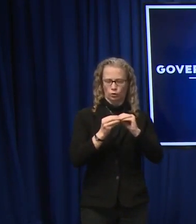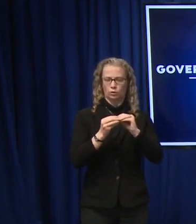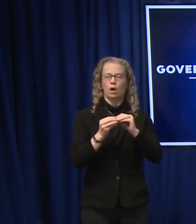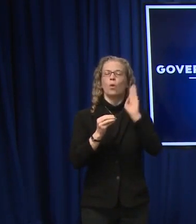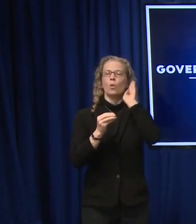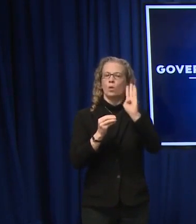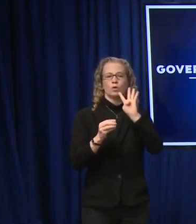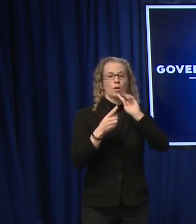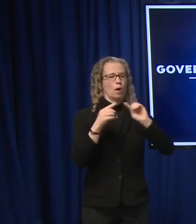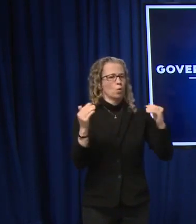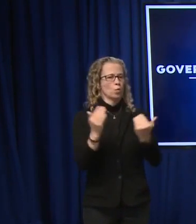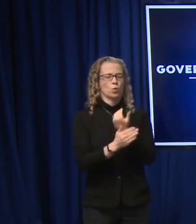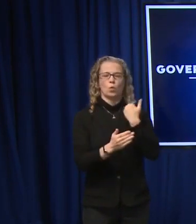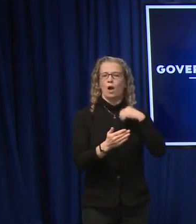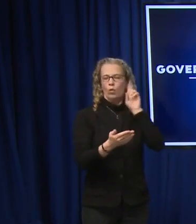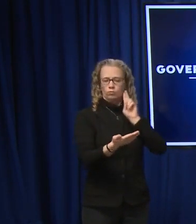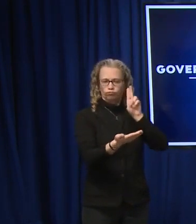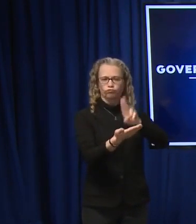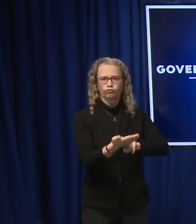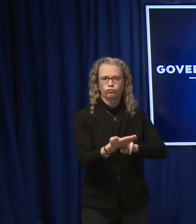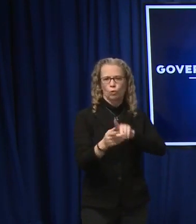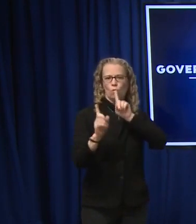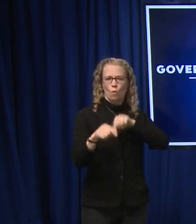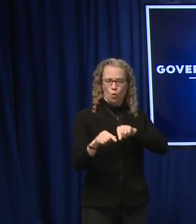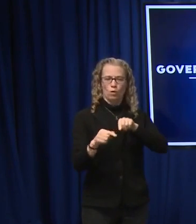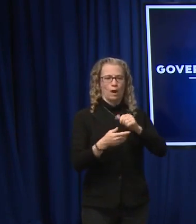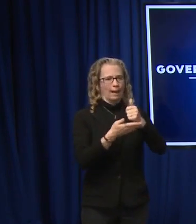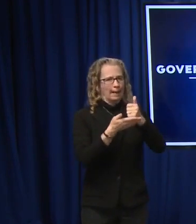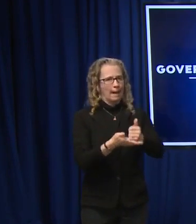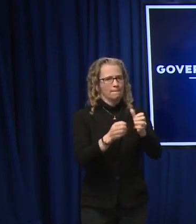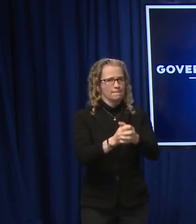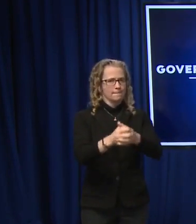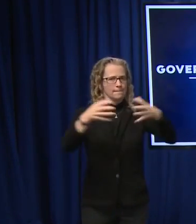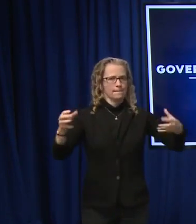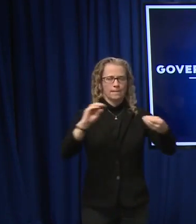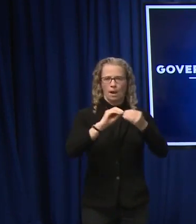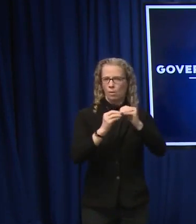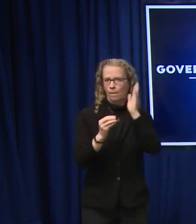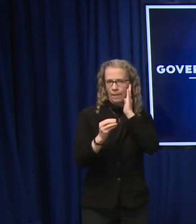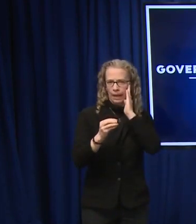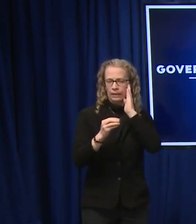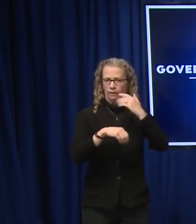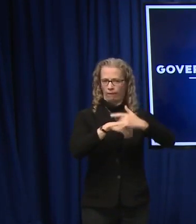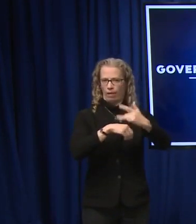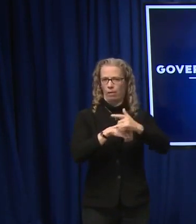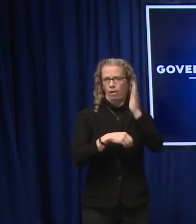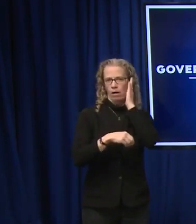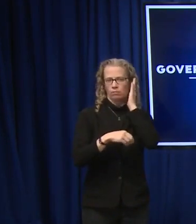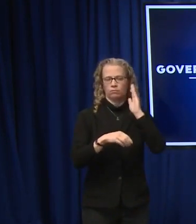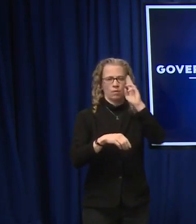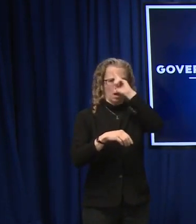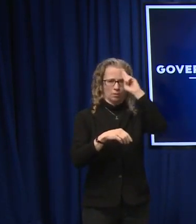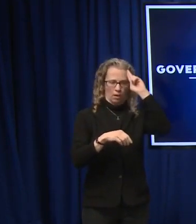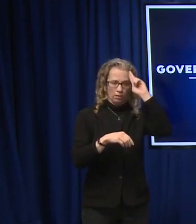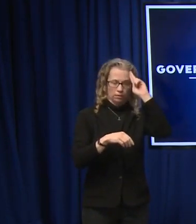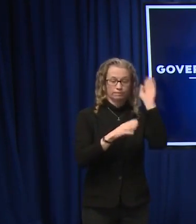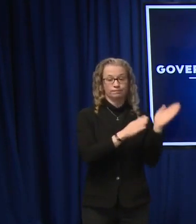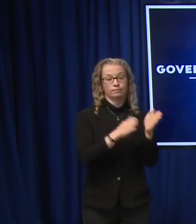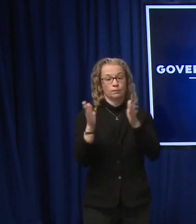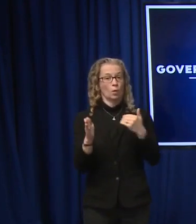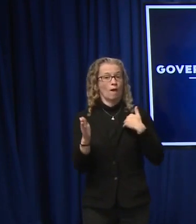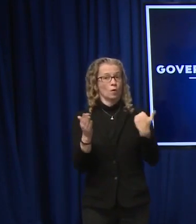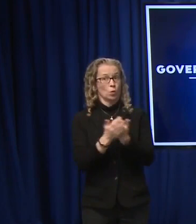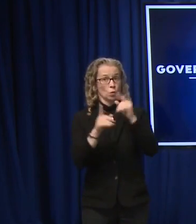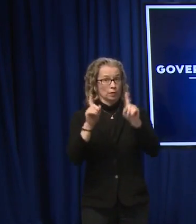a new executive order that will hopefully help increase hospital capacity and aid hospitals. We have a new at home testing partnership